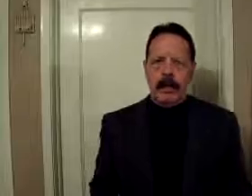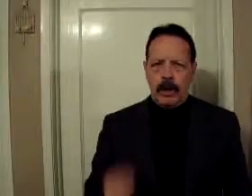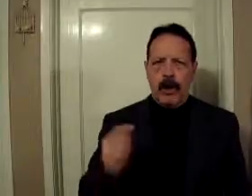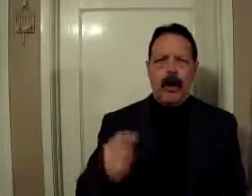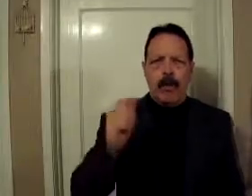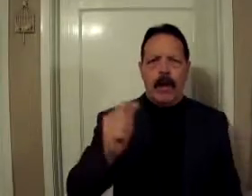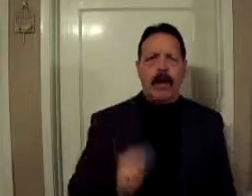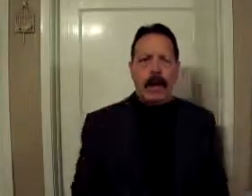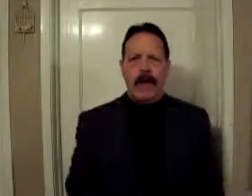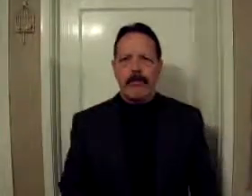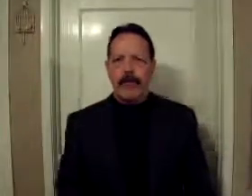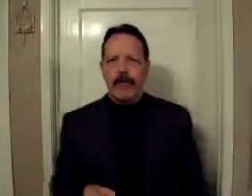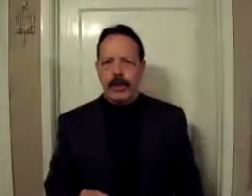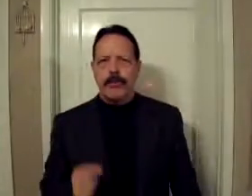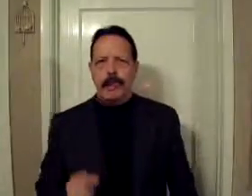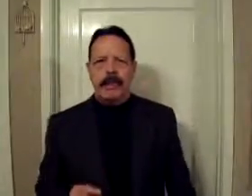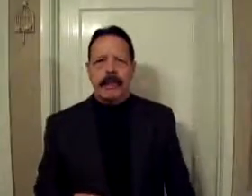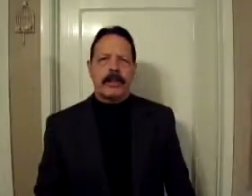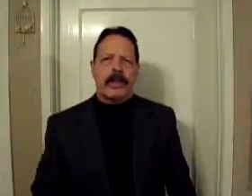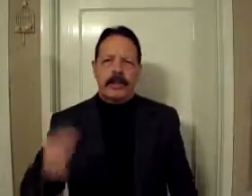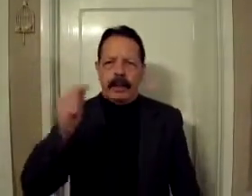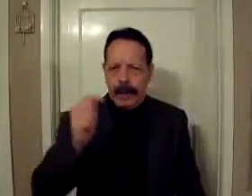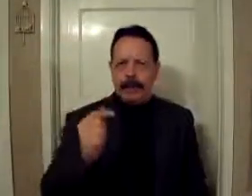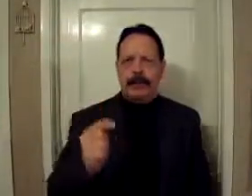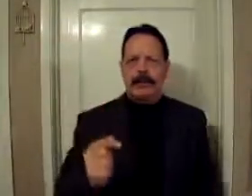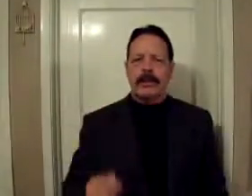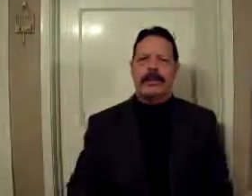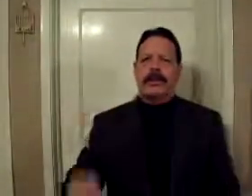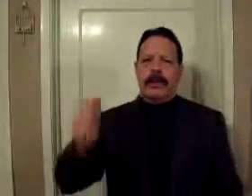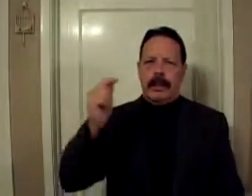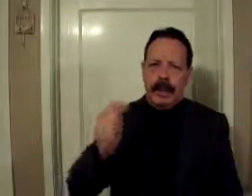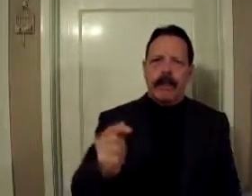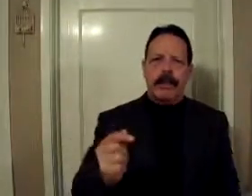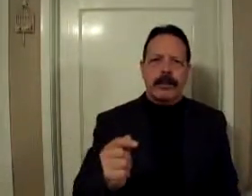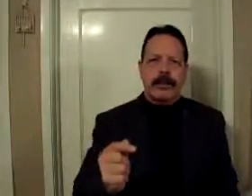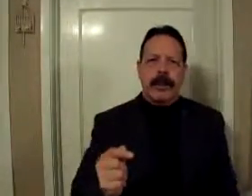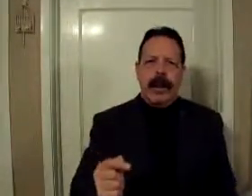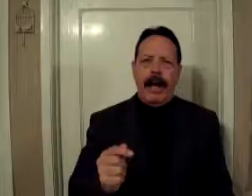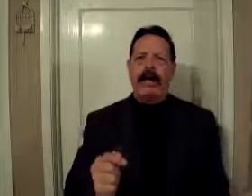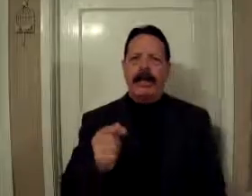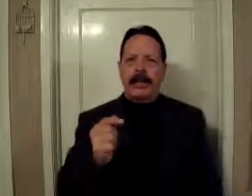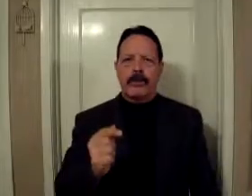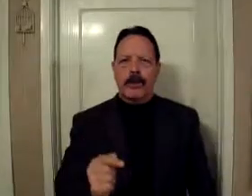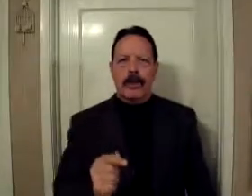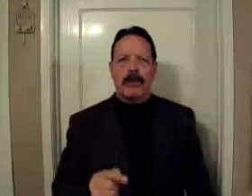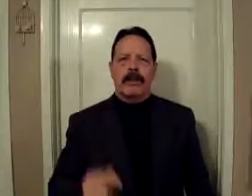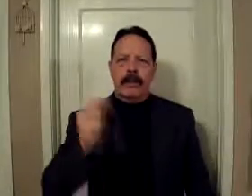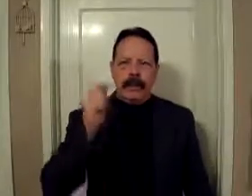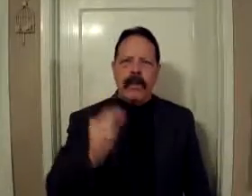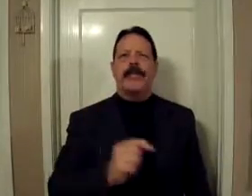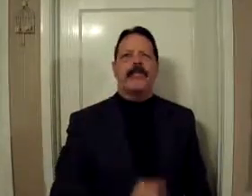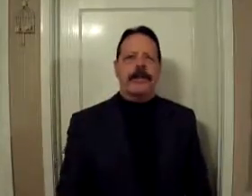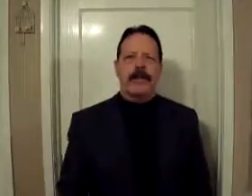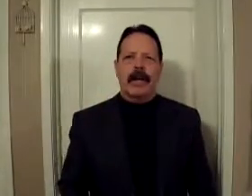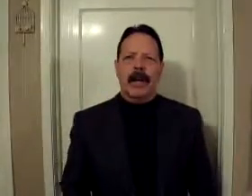Your one aim should be to have the essence, the character, and as well, the nature of God.